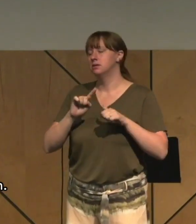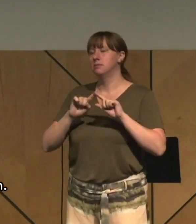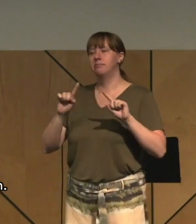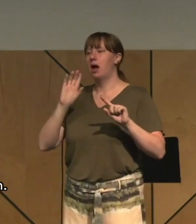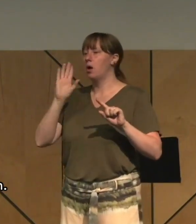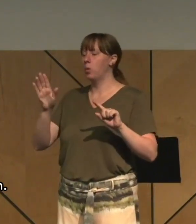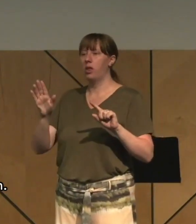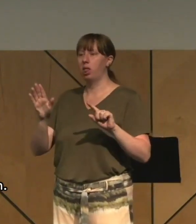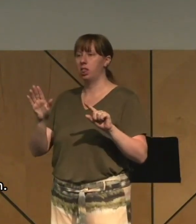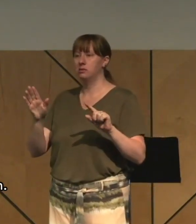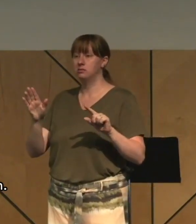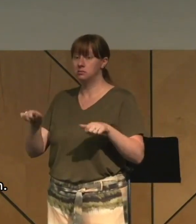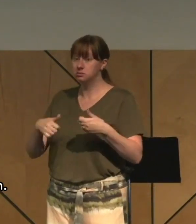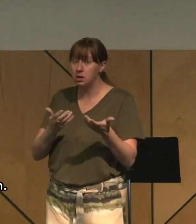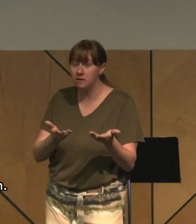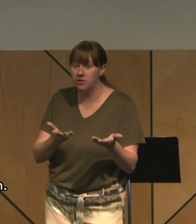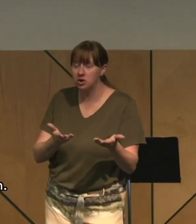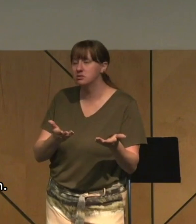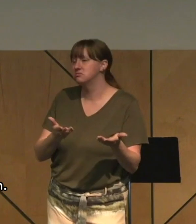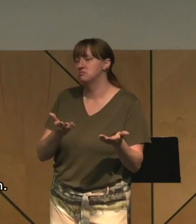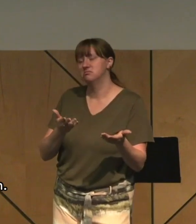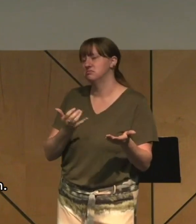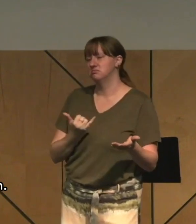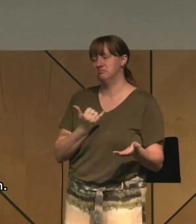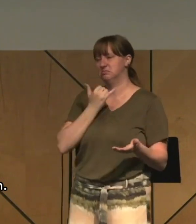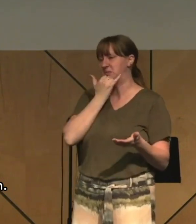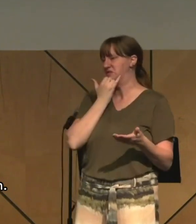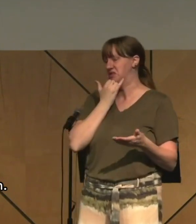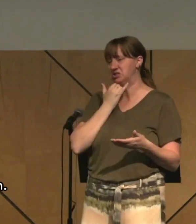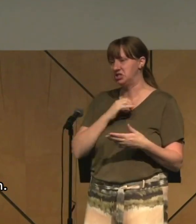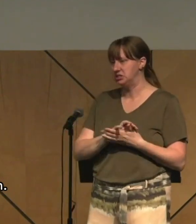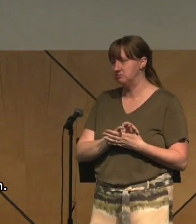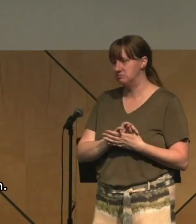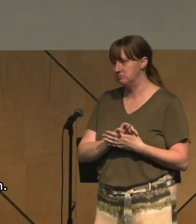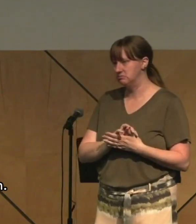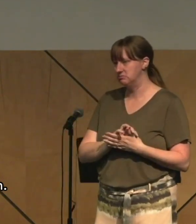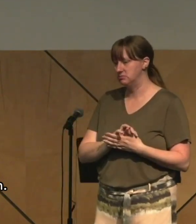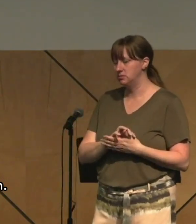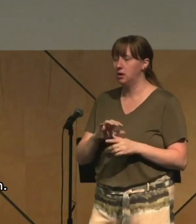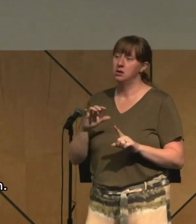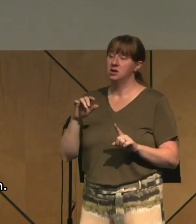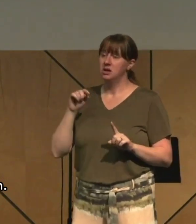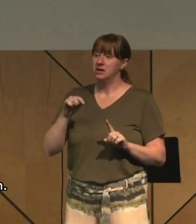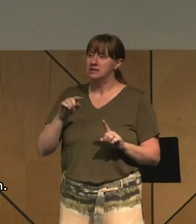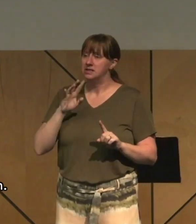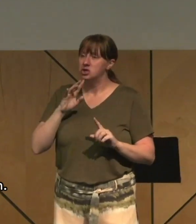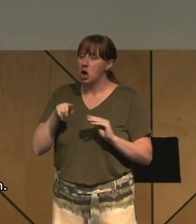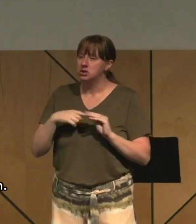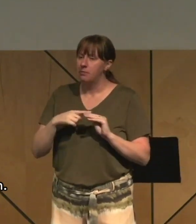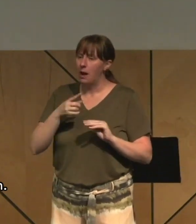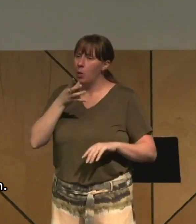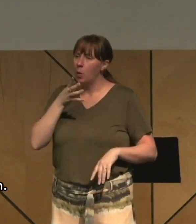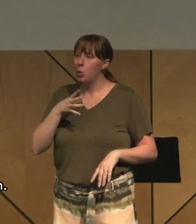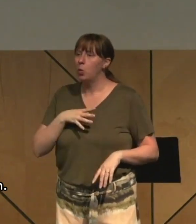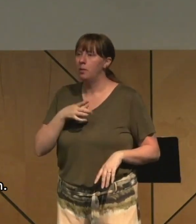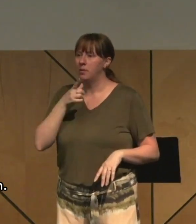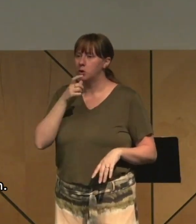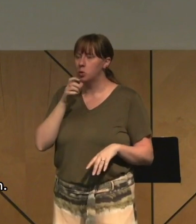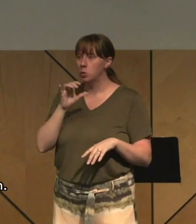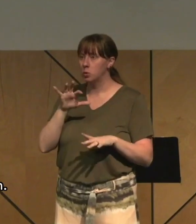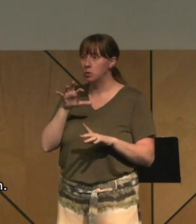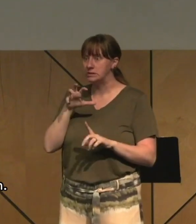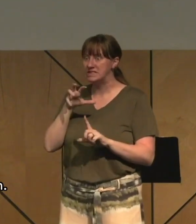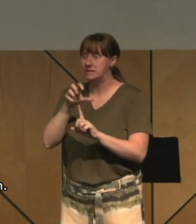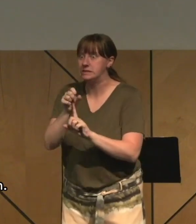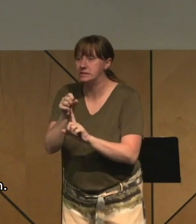verses 13 through 15 describes sexual sin as a woman who seizes him and kisses him.